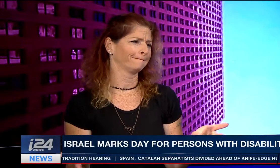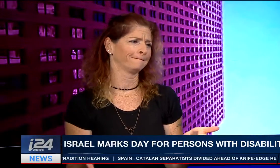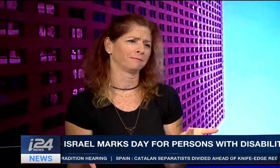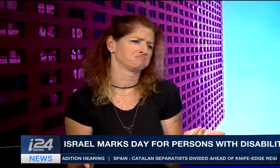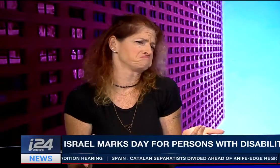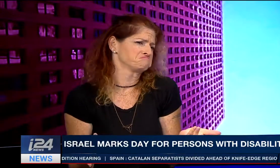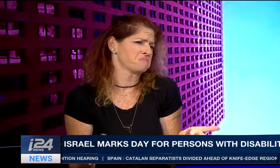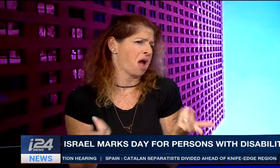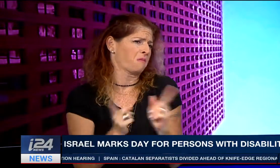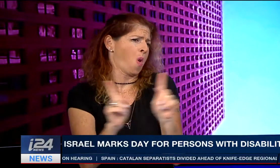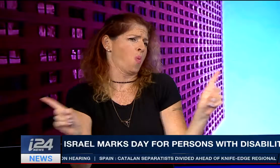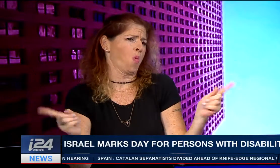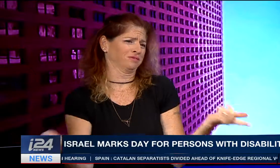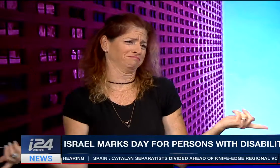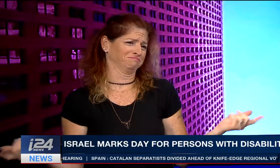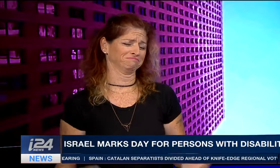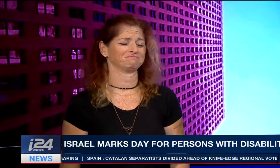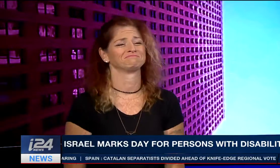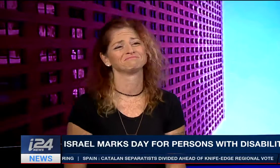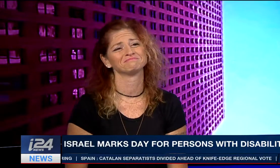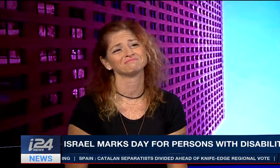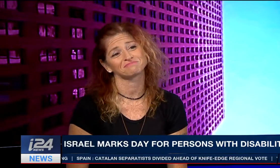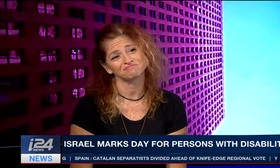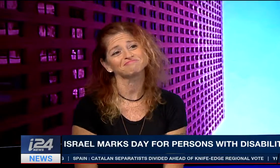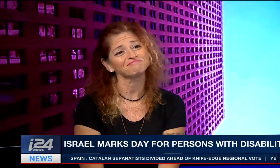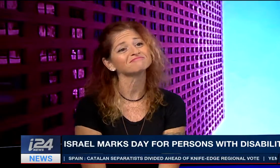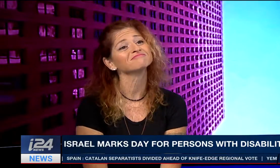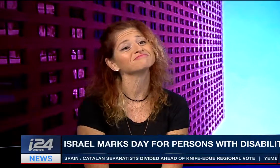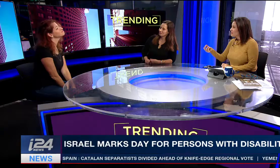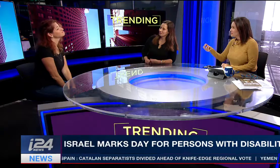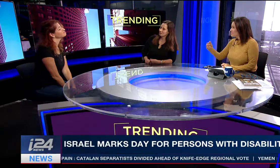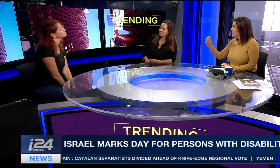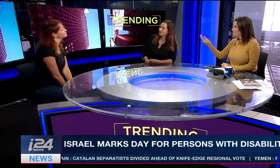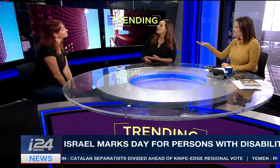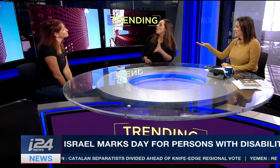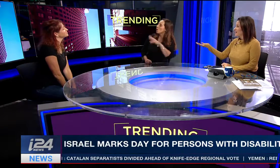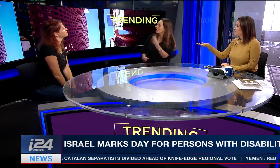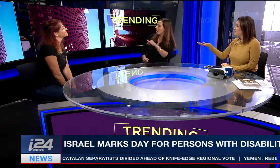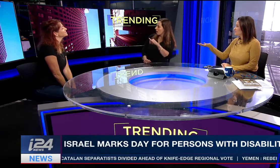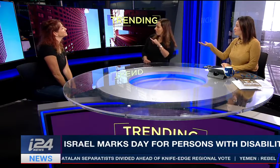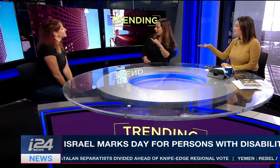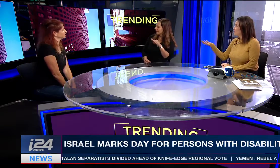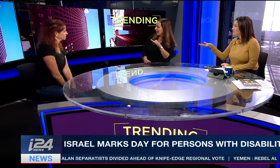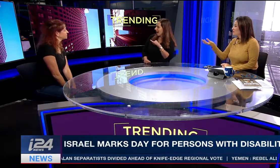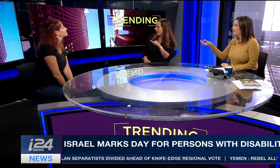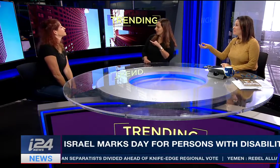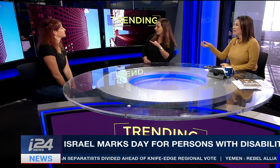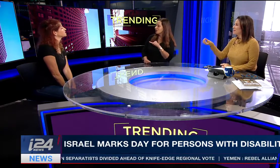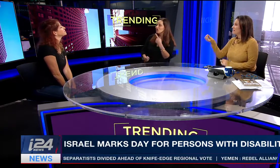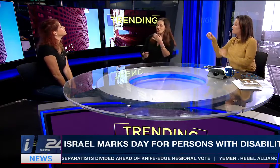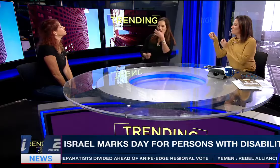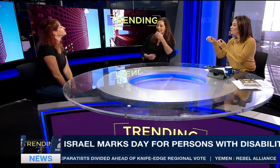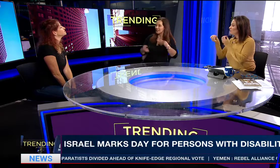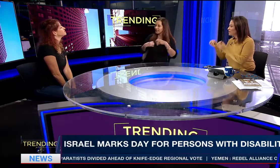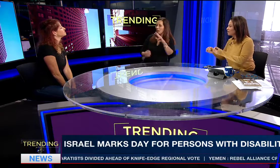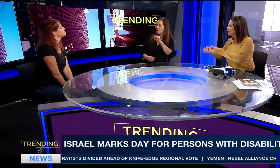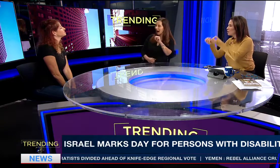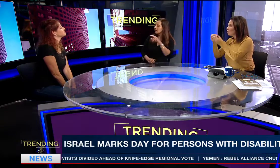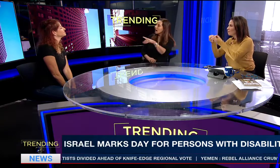Everybody and everyone can do it. Why not? One of the other interesting things that I was speaking to Marlee about is, like, do you feel like you were,